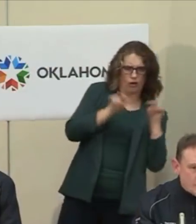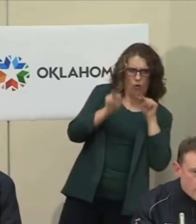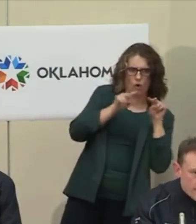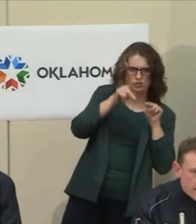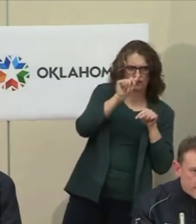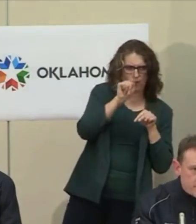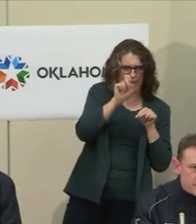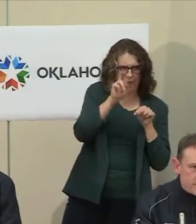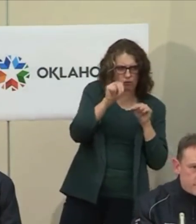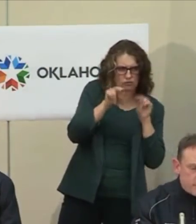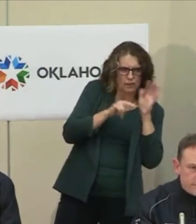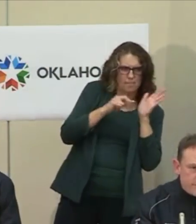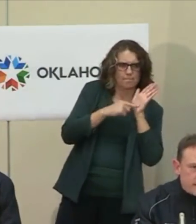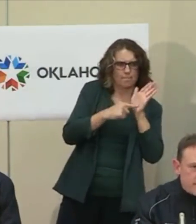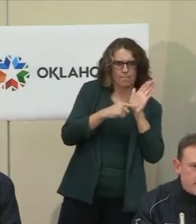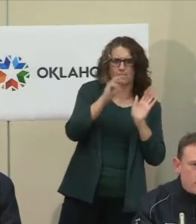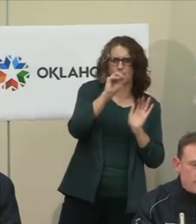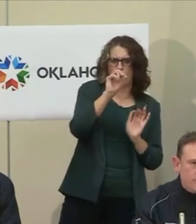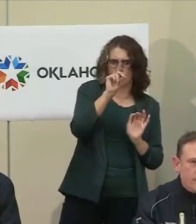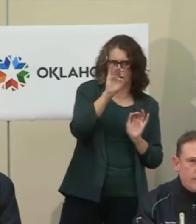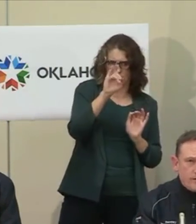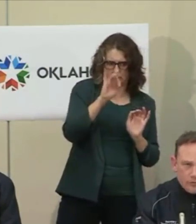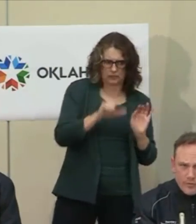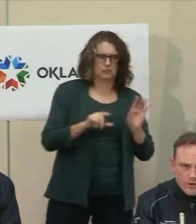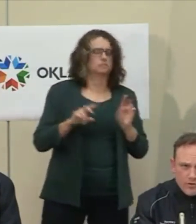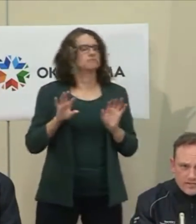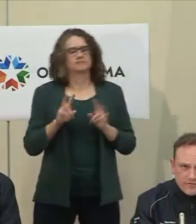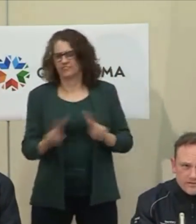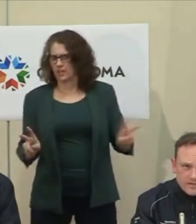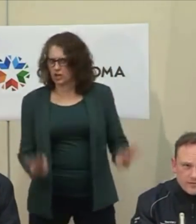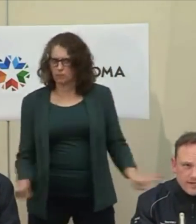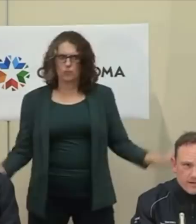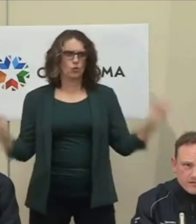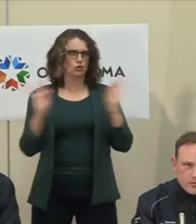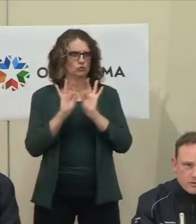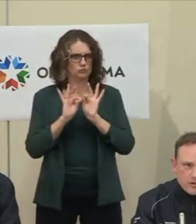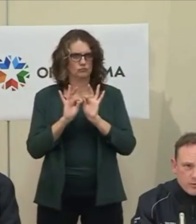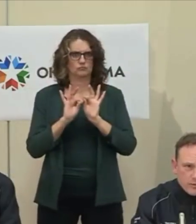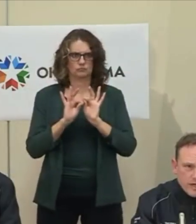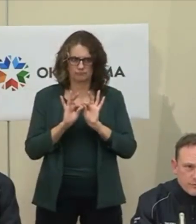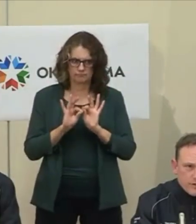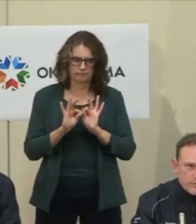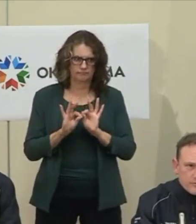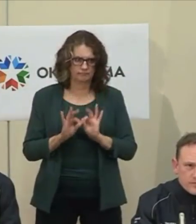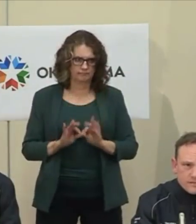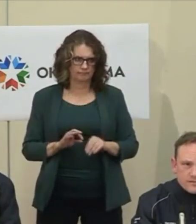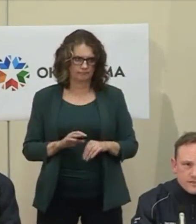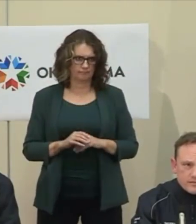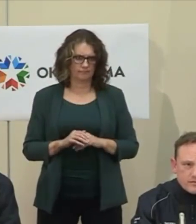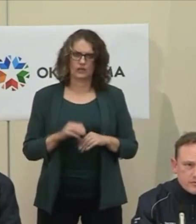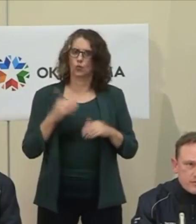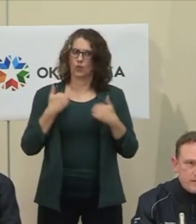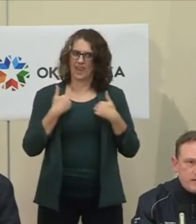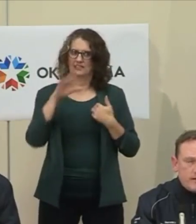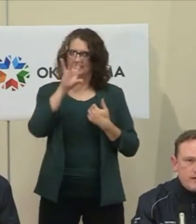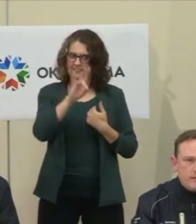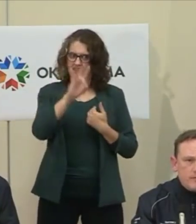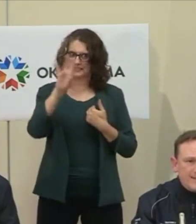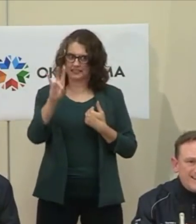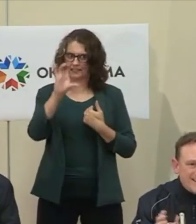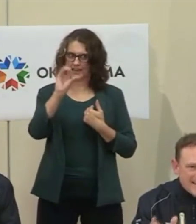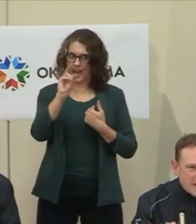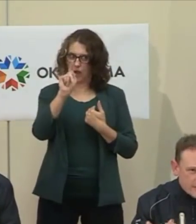out to our counties. It's vitally important. Remember all 77 counties in Oklahoma. We operate through 66 discrete